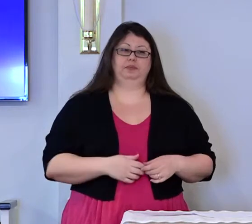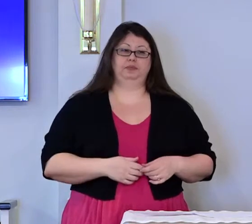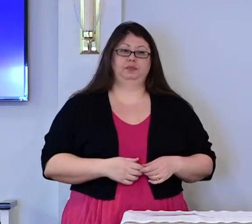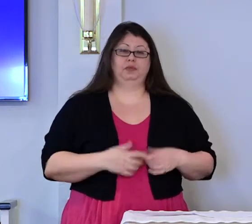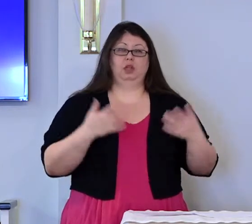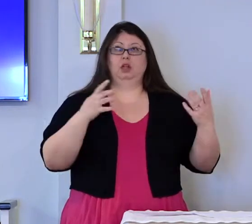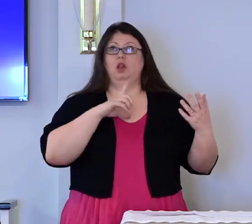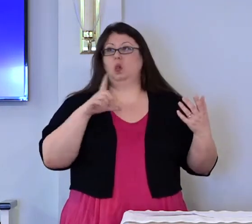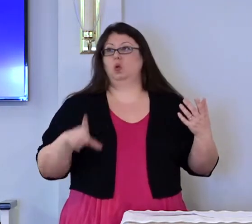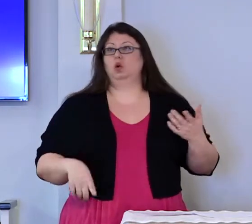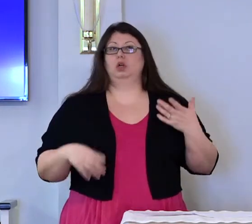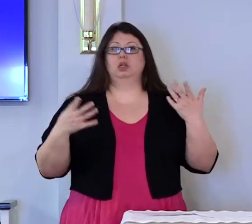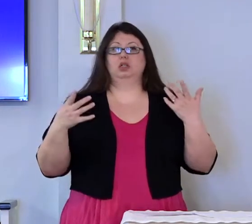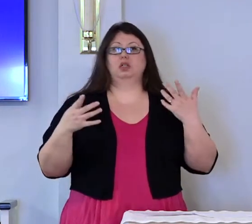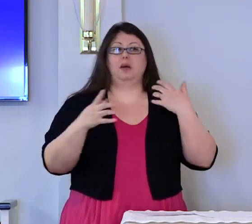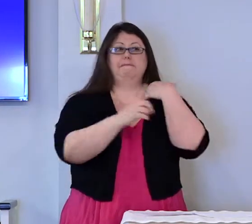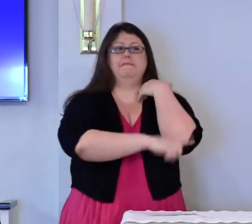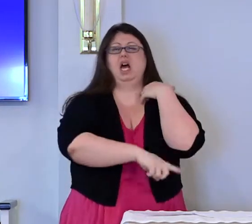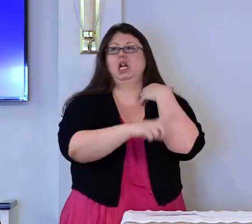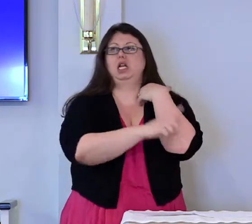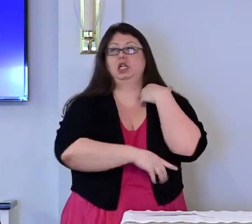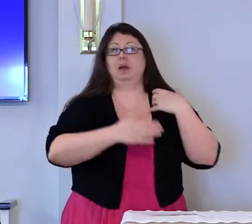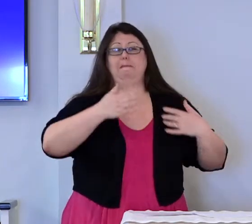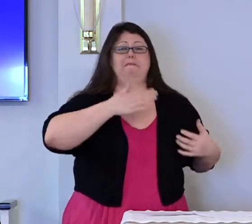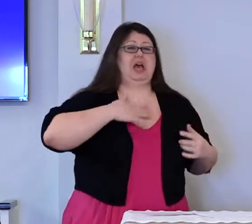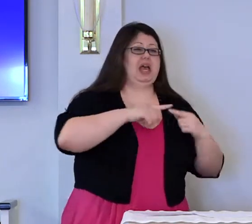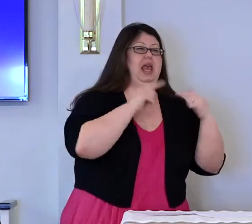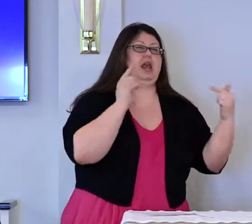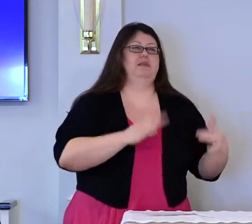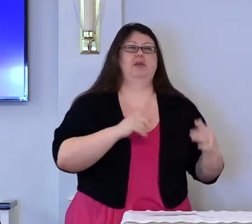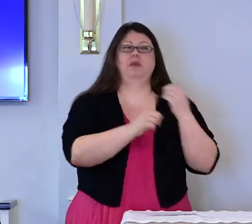Lord, punish my enemies.